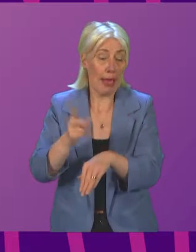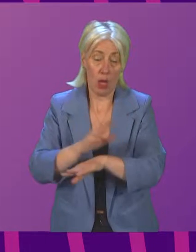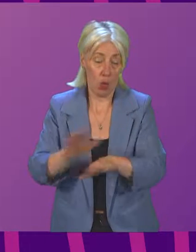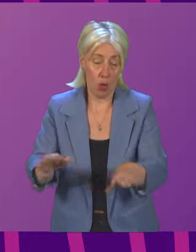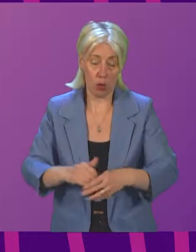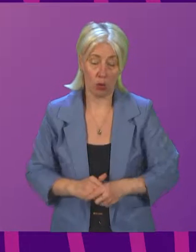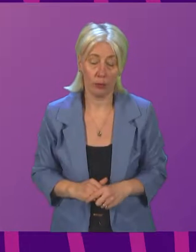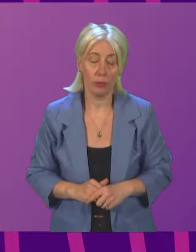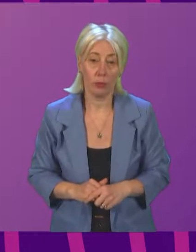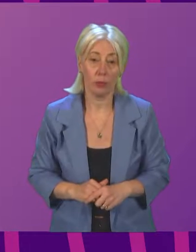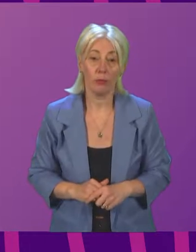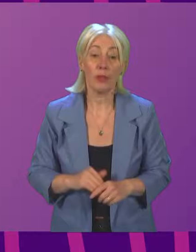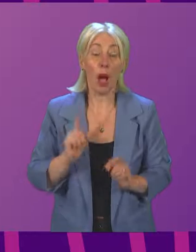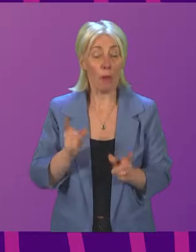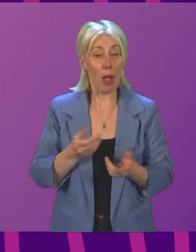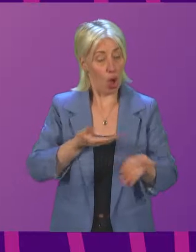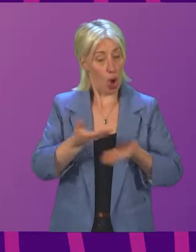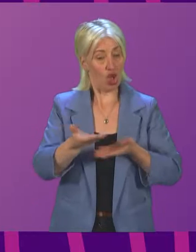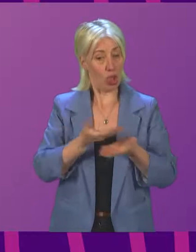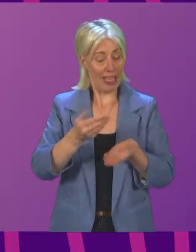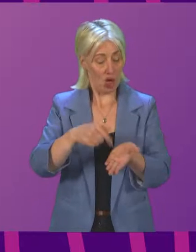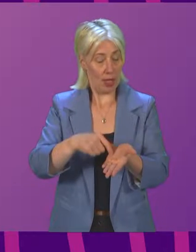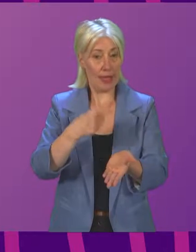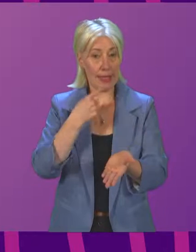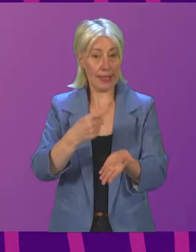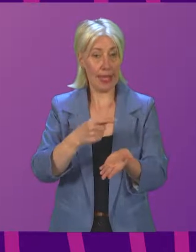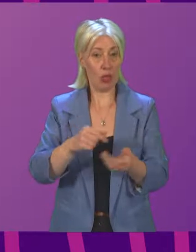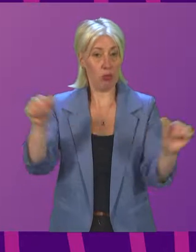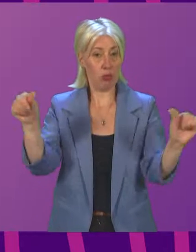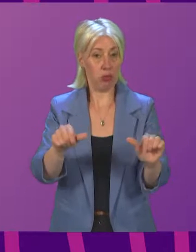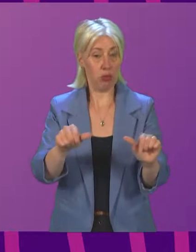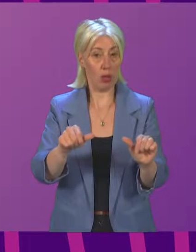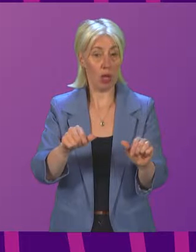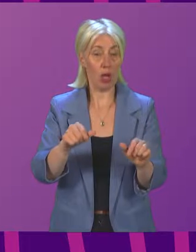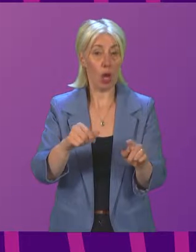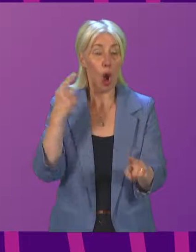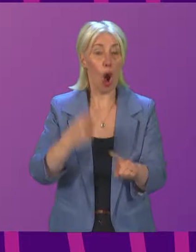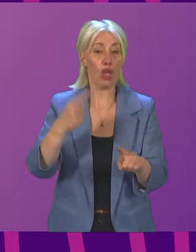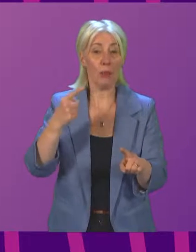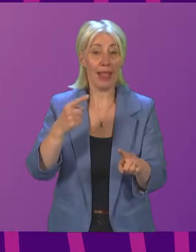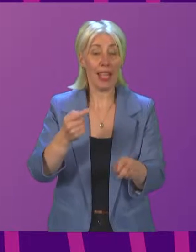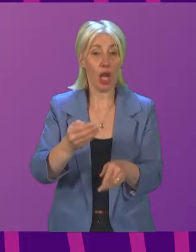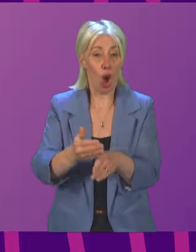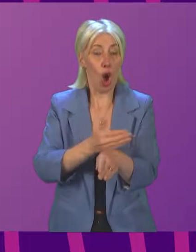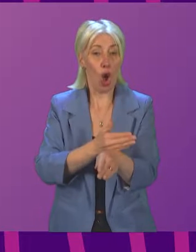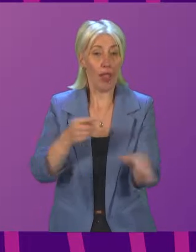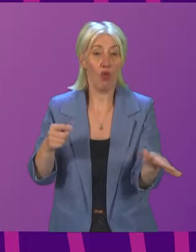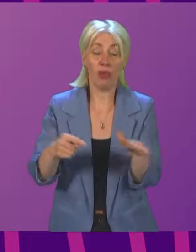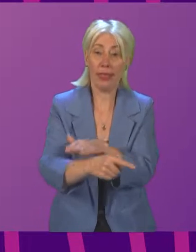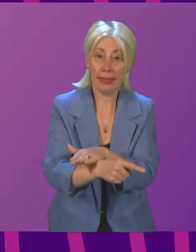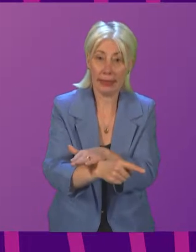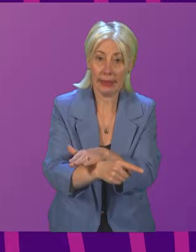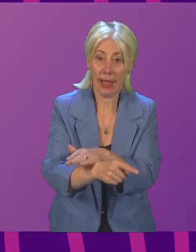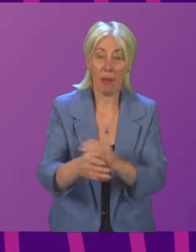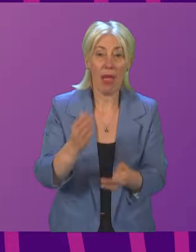Thank you. The consultation includes a proposal to shorten the automatic early release trigger for criminals from having